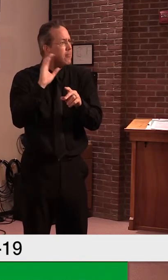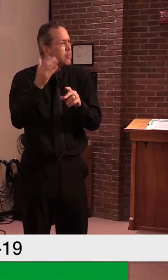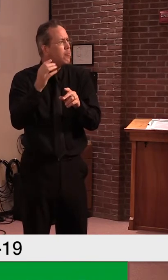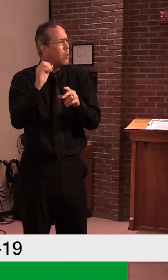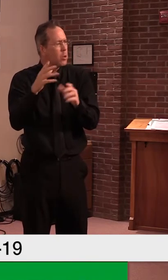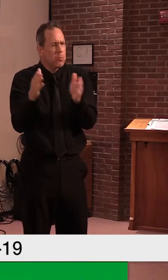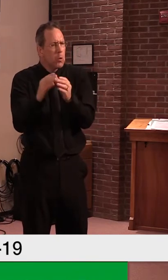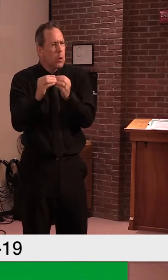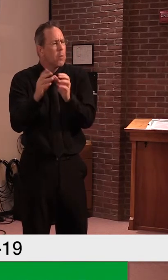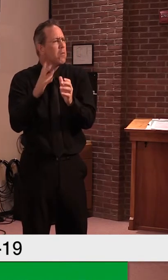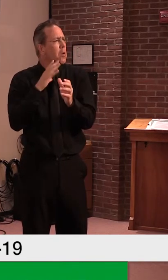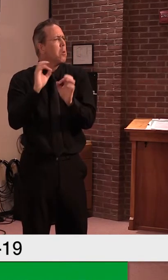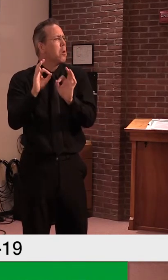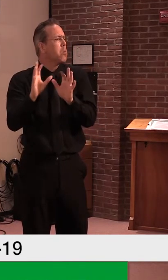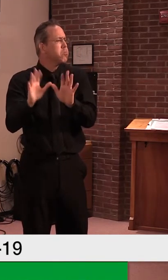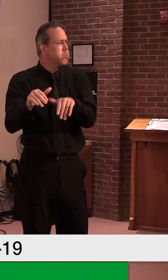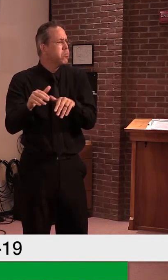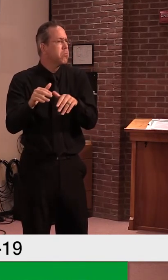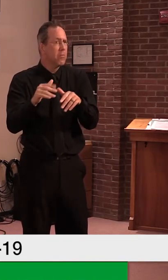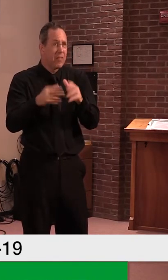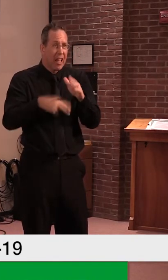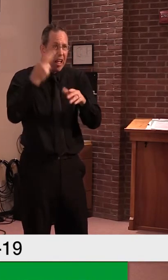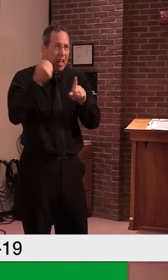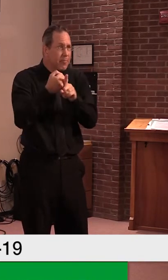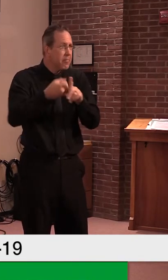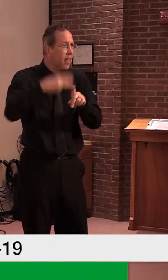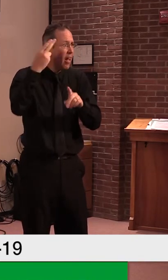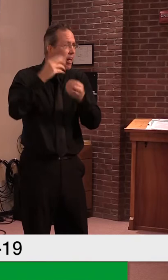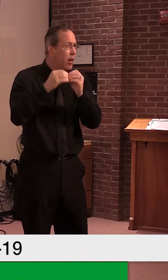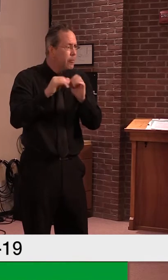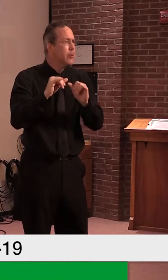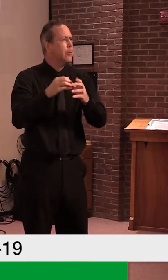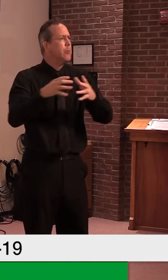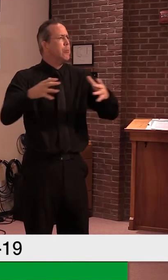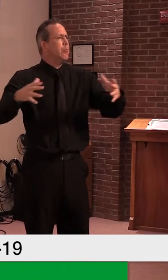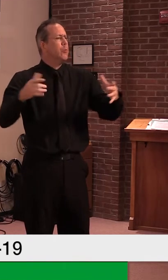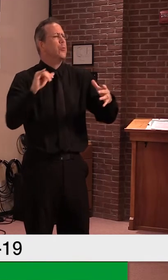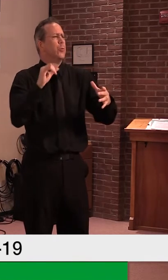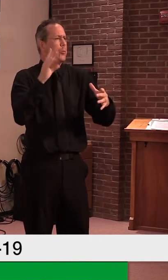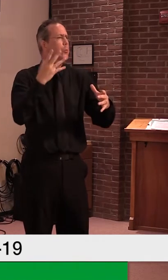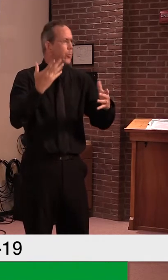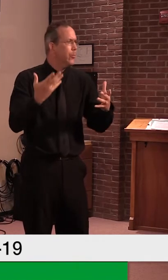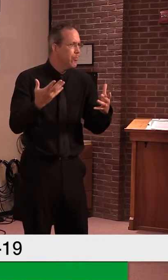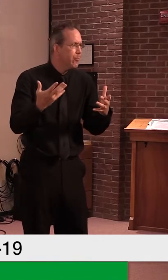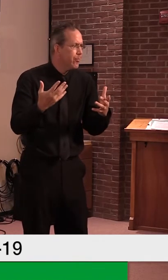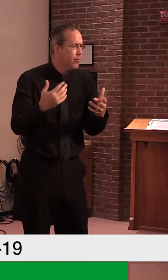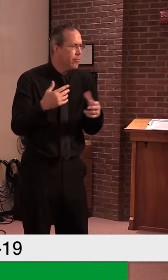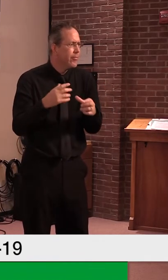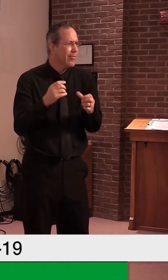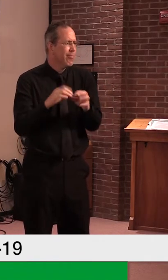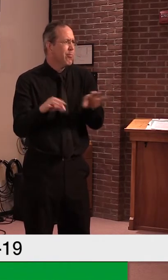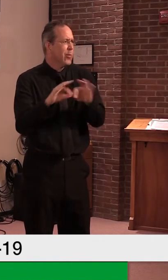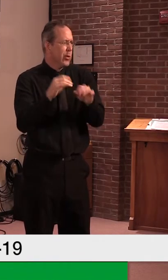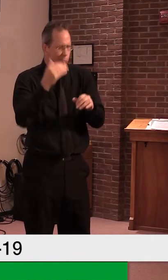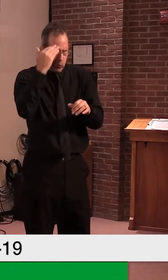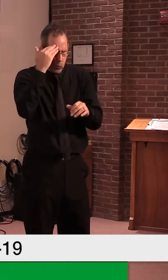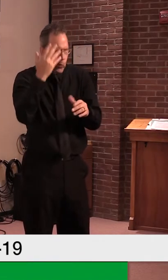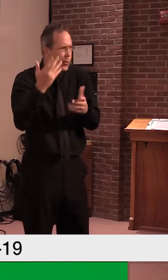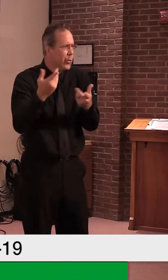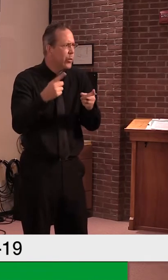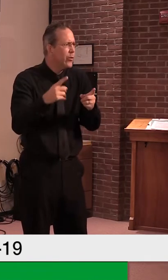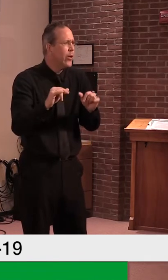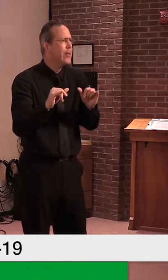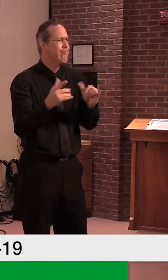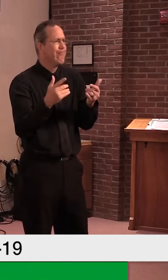in a high virus sort of environment. Um, uh, and even in a low virus environment, you just want to make sure, um,